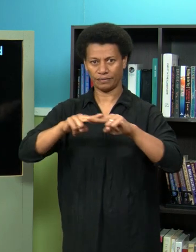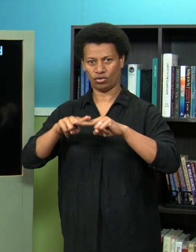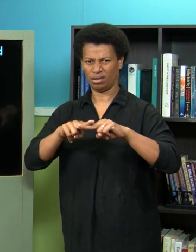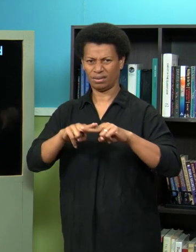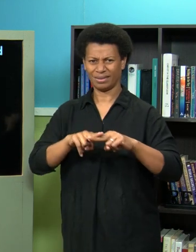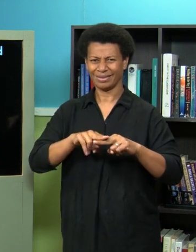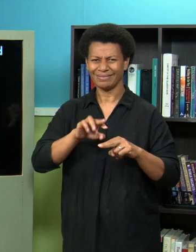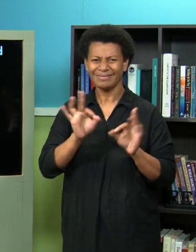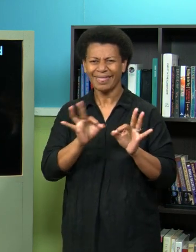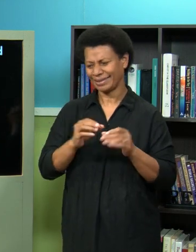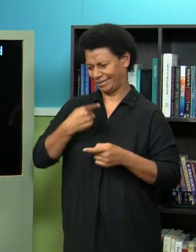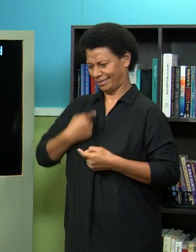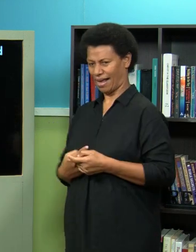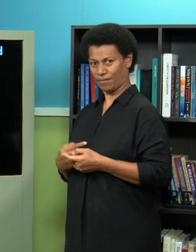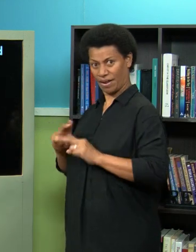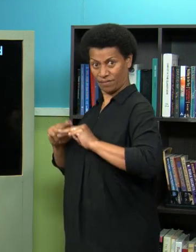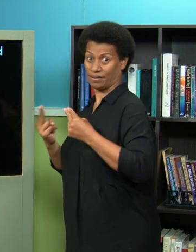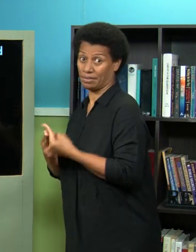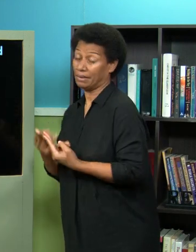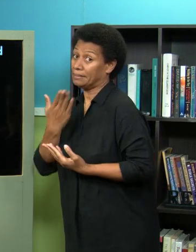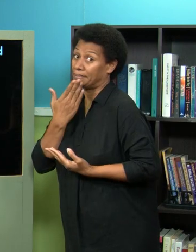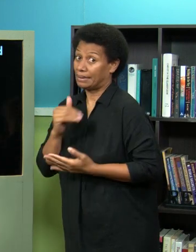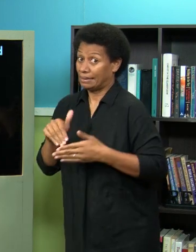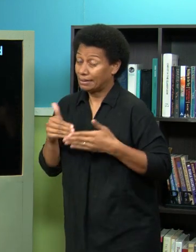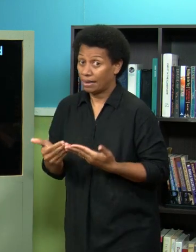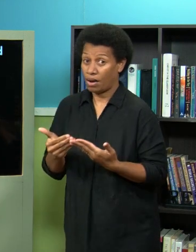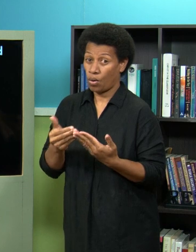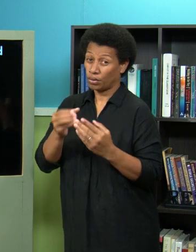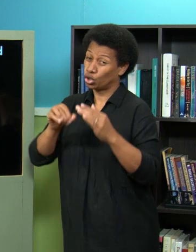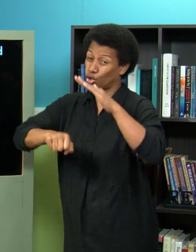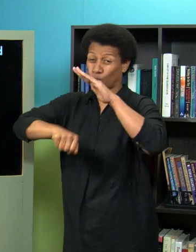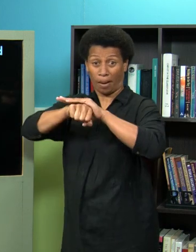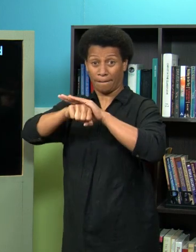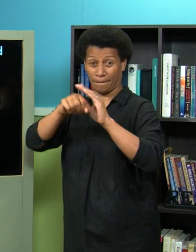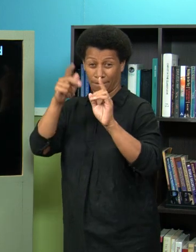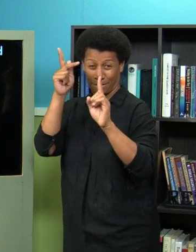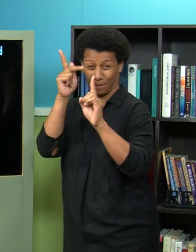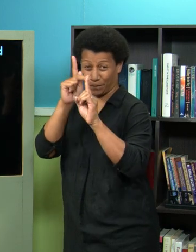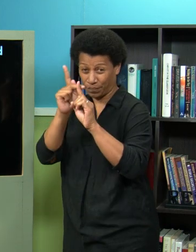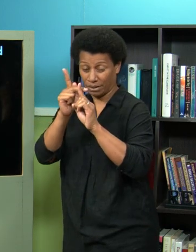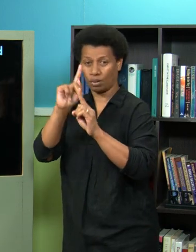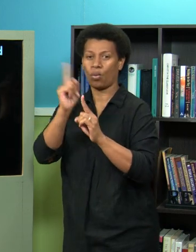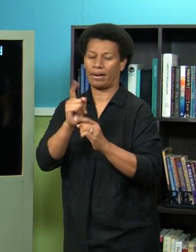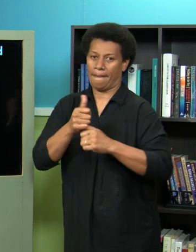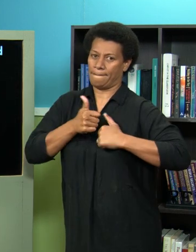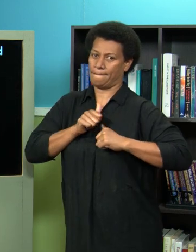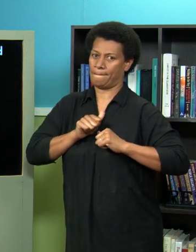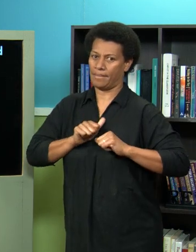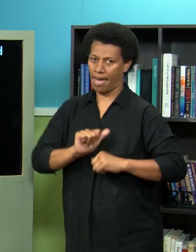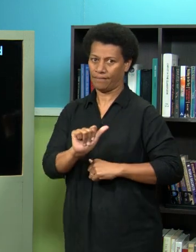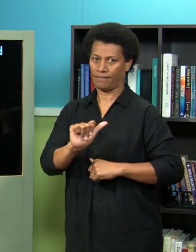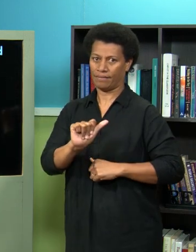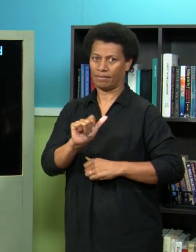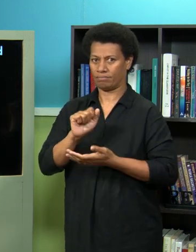and your family it's it's almost your civic responsibility now to behave in a way that doesn't encourage the